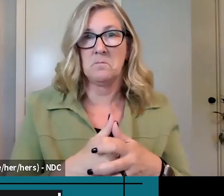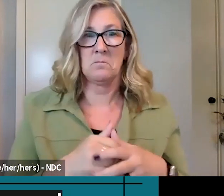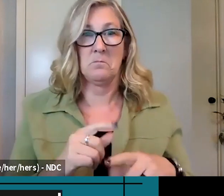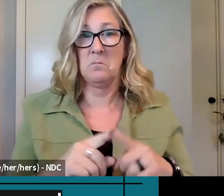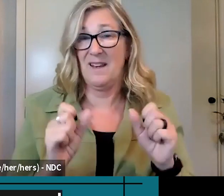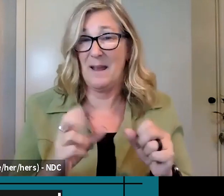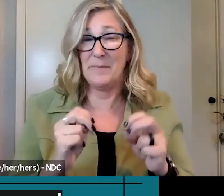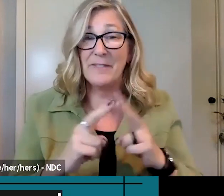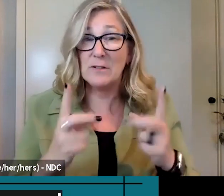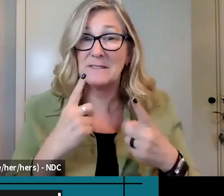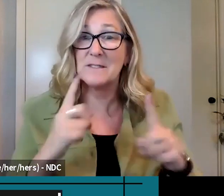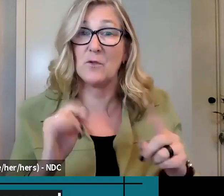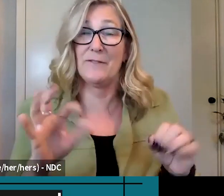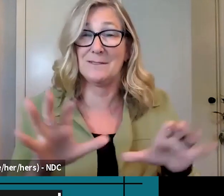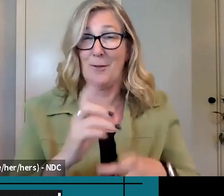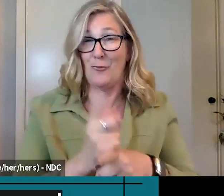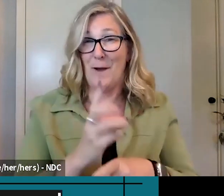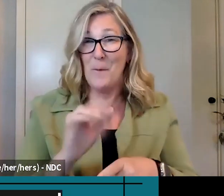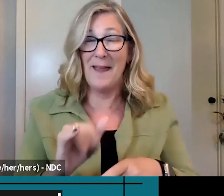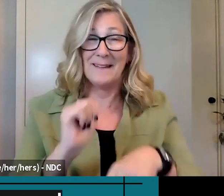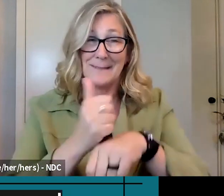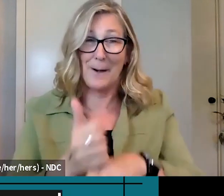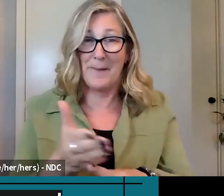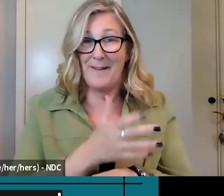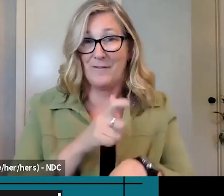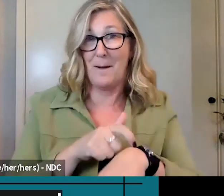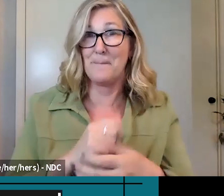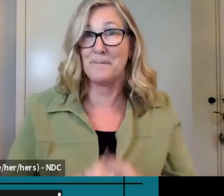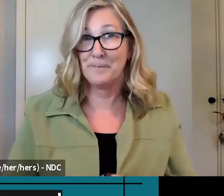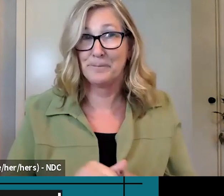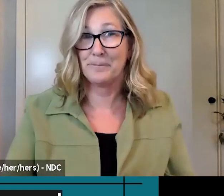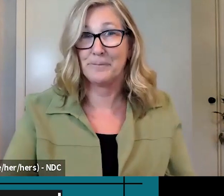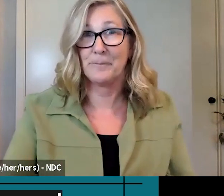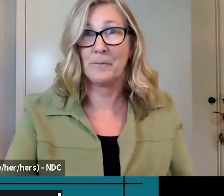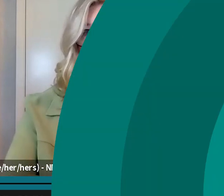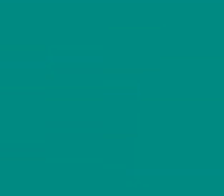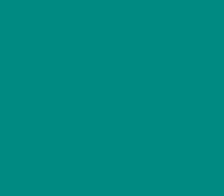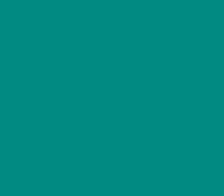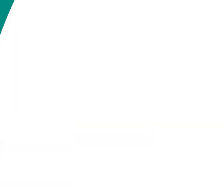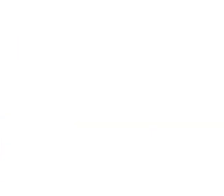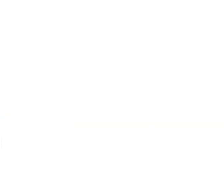everything's going well. If it's done the right way, remote services can be very successful.